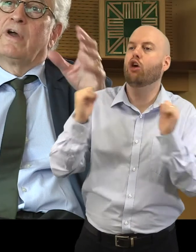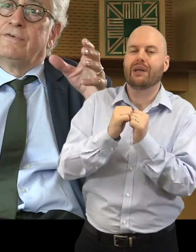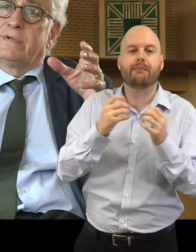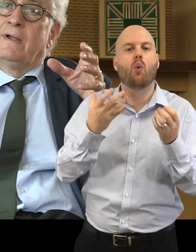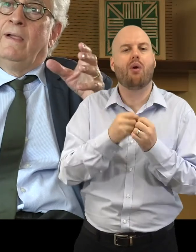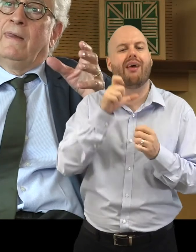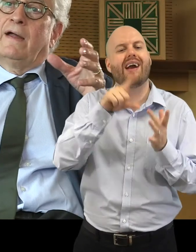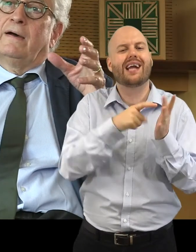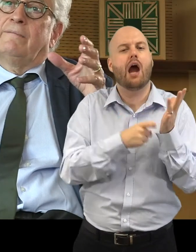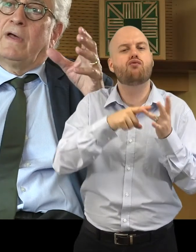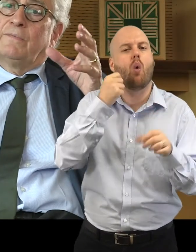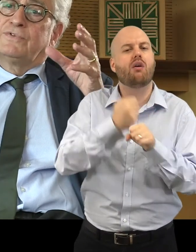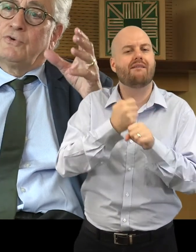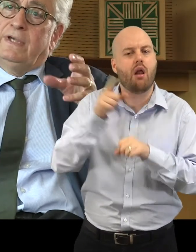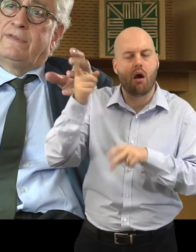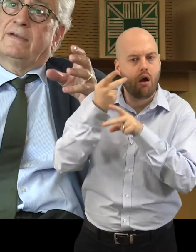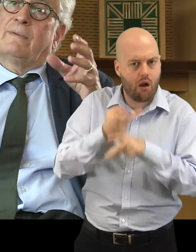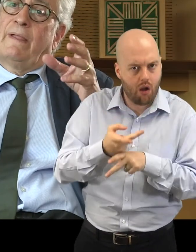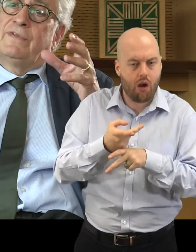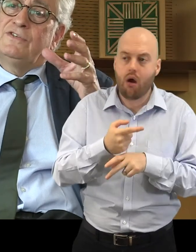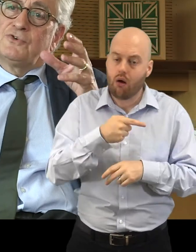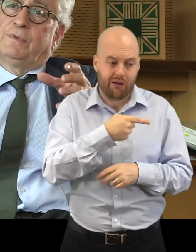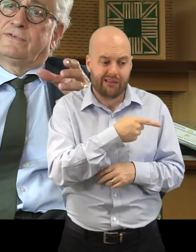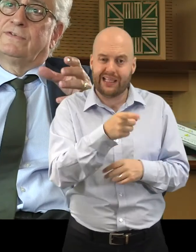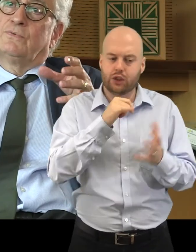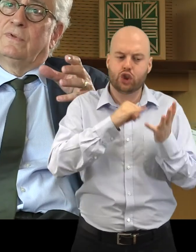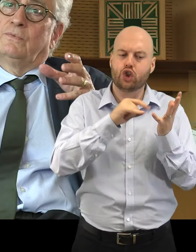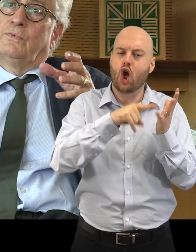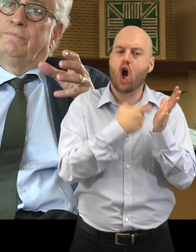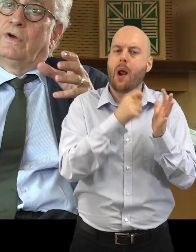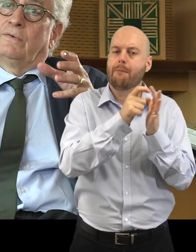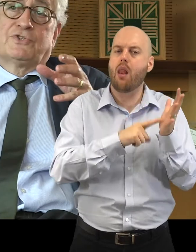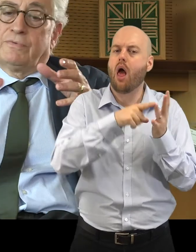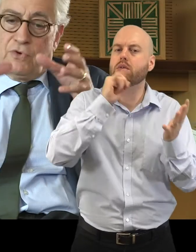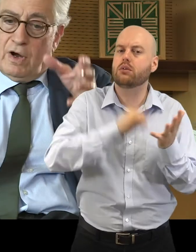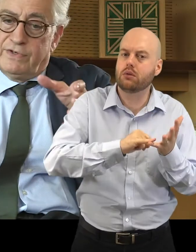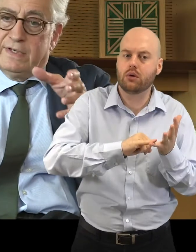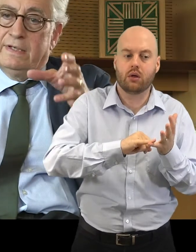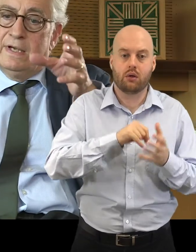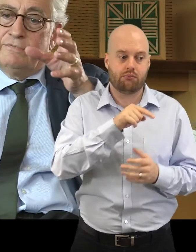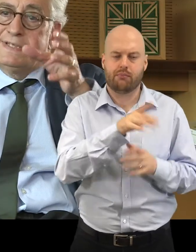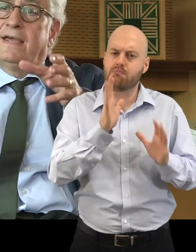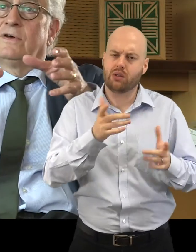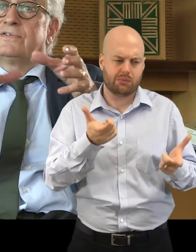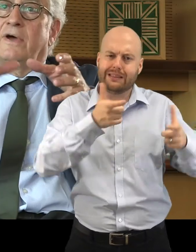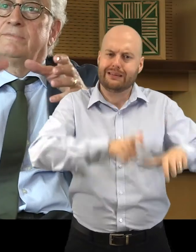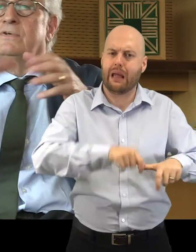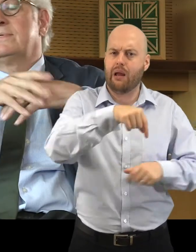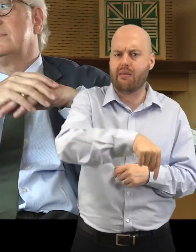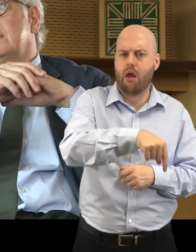governorate, it was agreed that these surpluses, which are obviously retained on site because this is